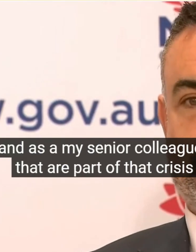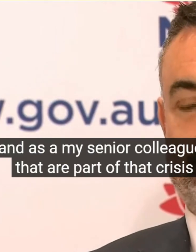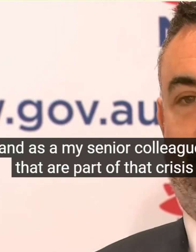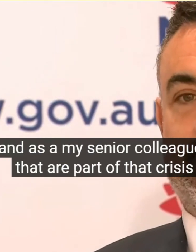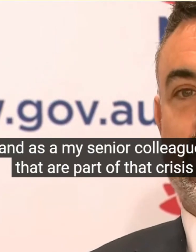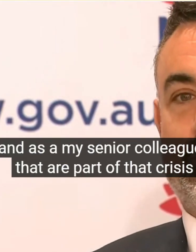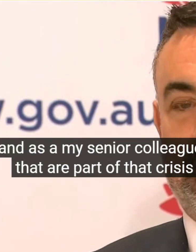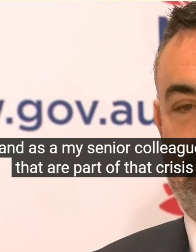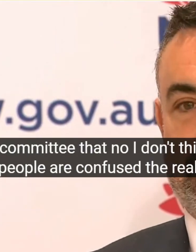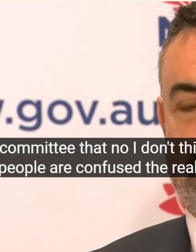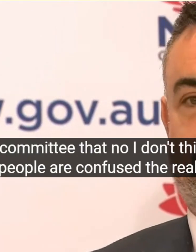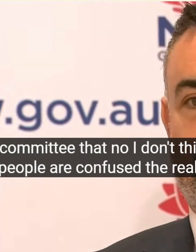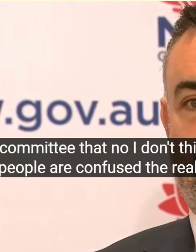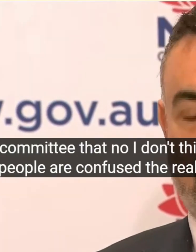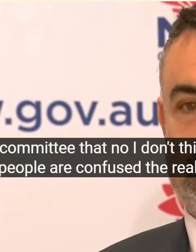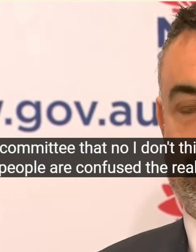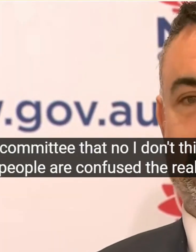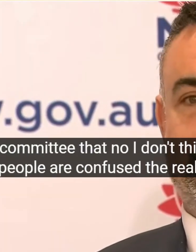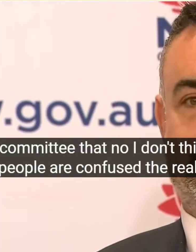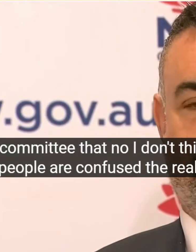More Restrictions To Manage The Events